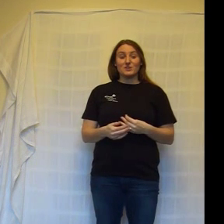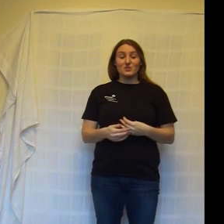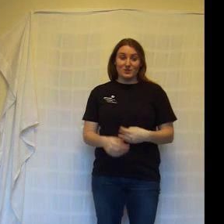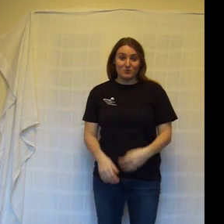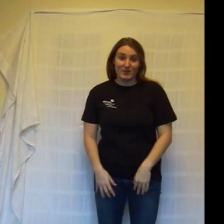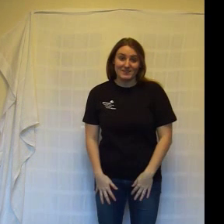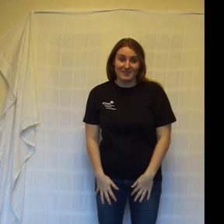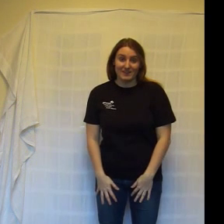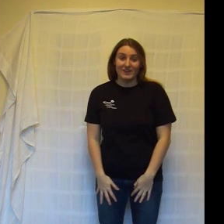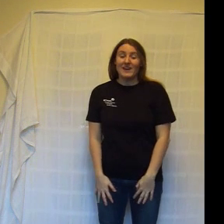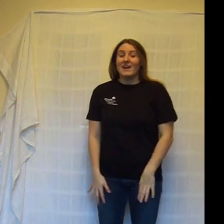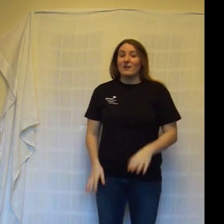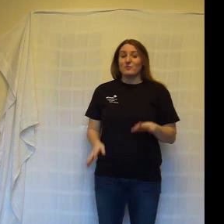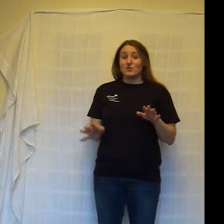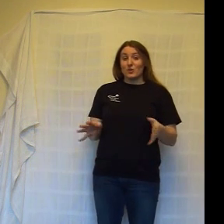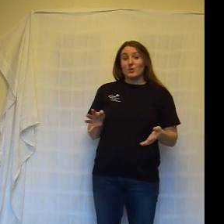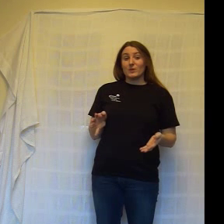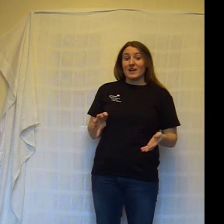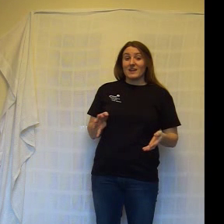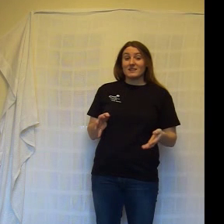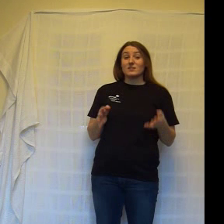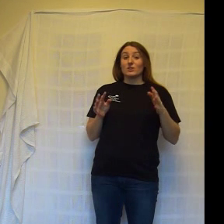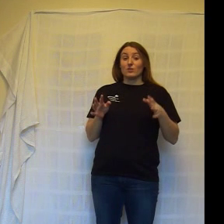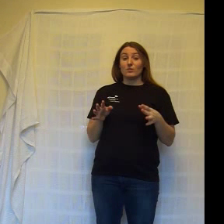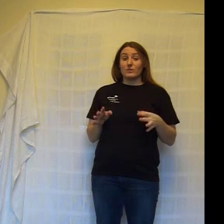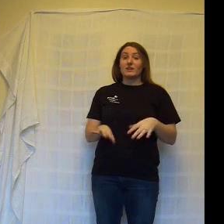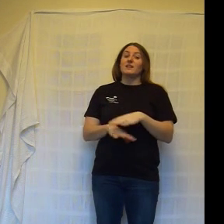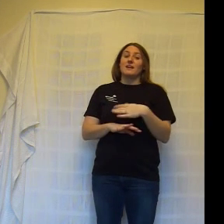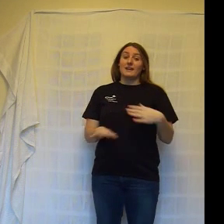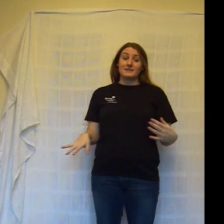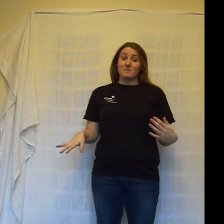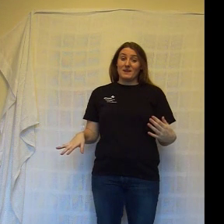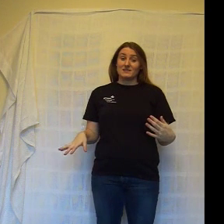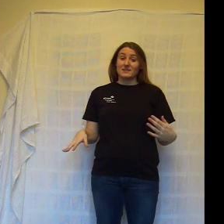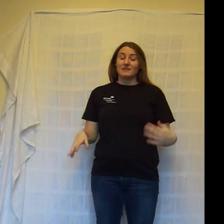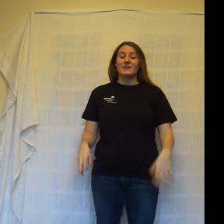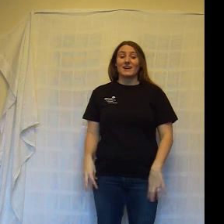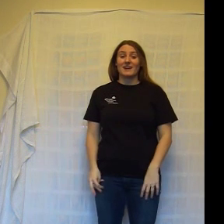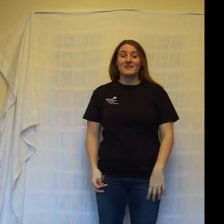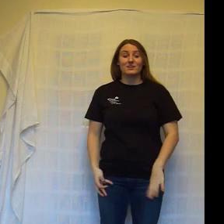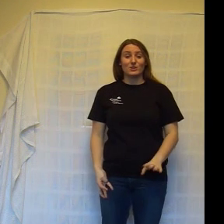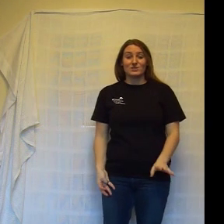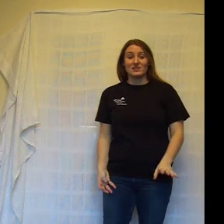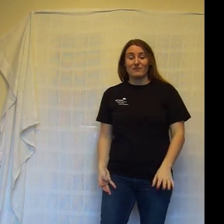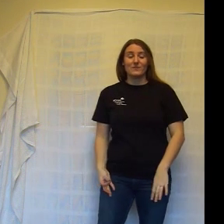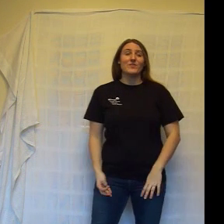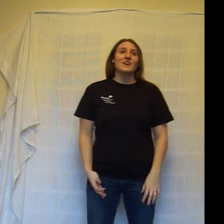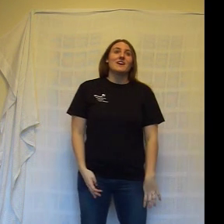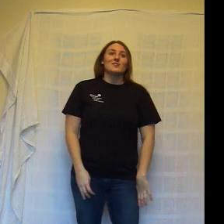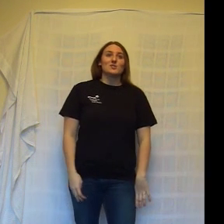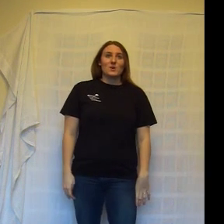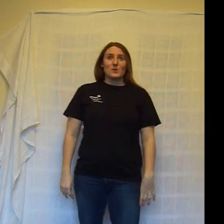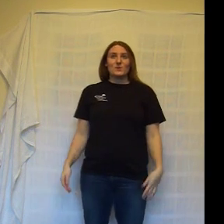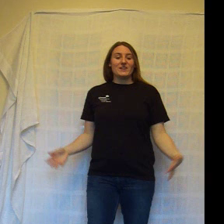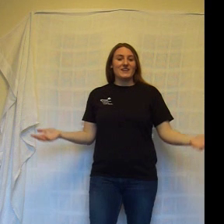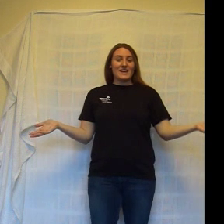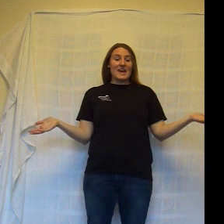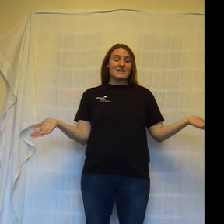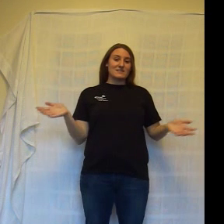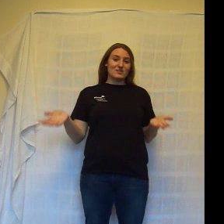to do Shipwreck Dinner. If you don't know what that is, Google it. It's amazing. Okay? Girls love it. So, yeah, it's a